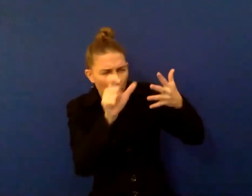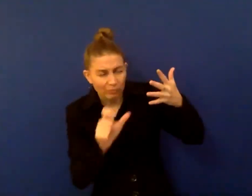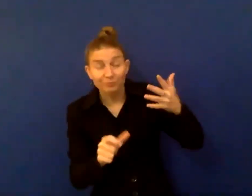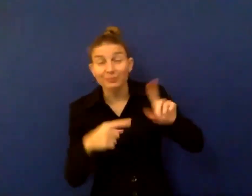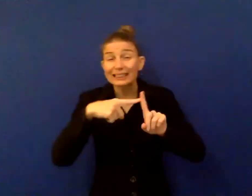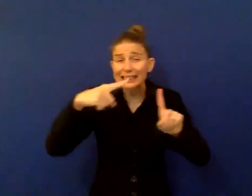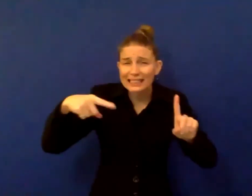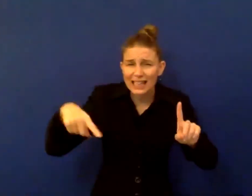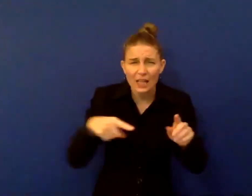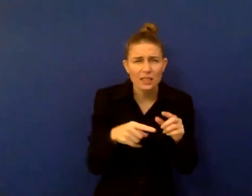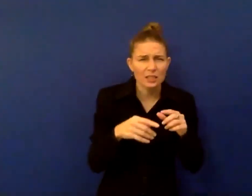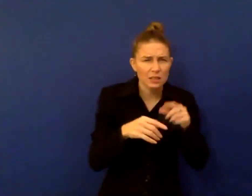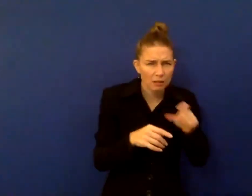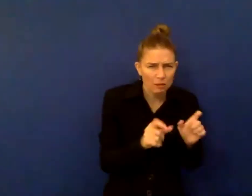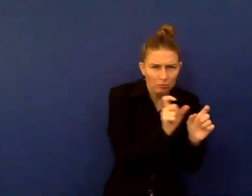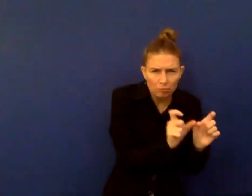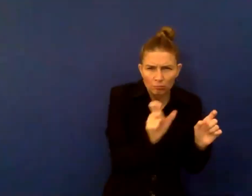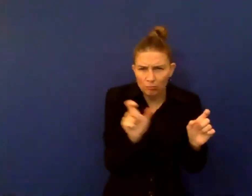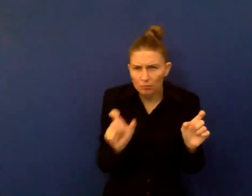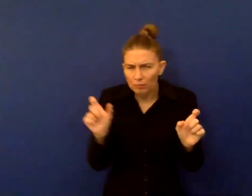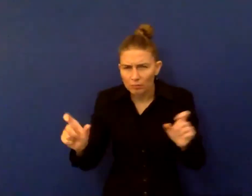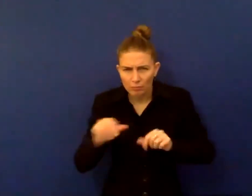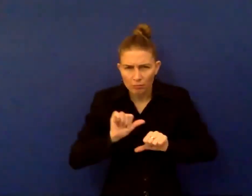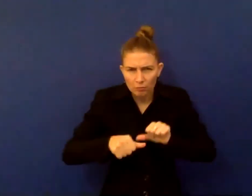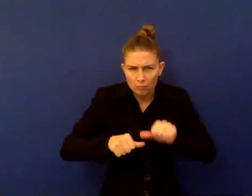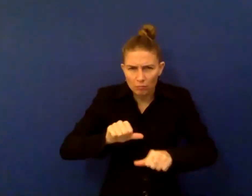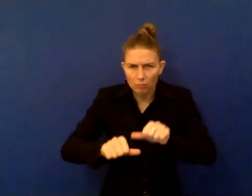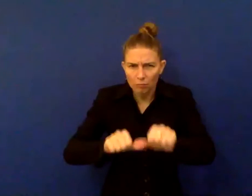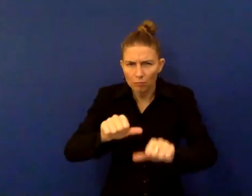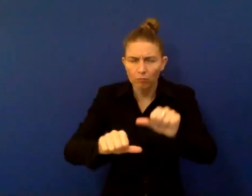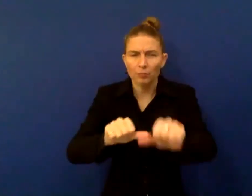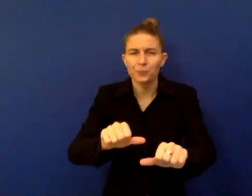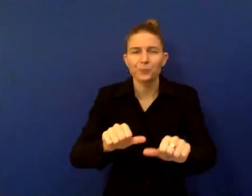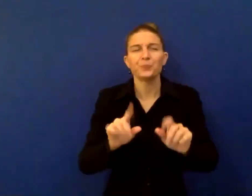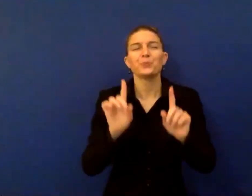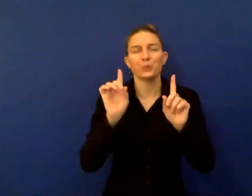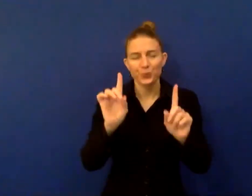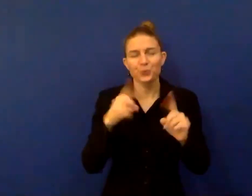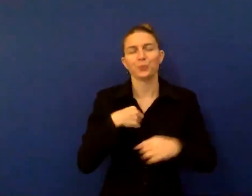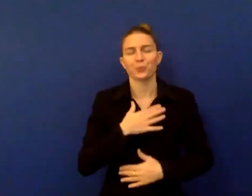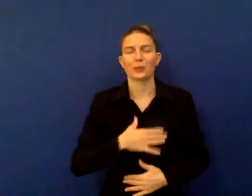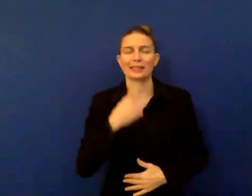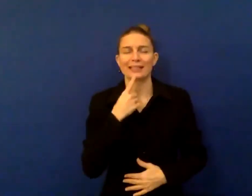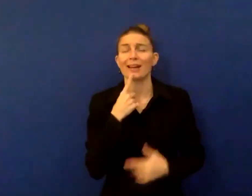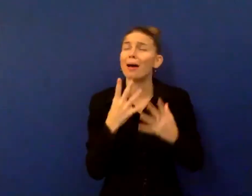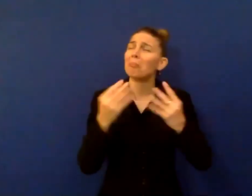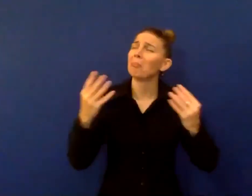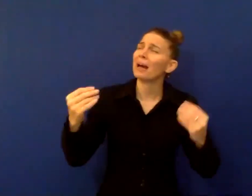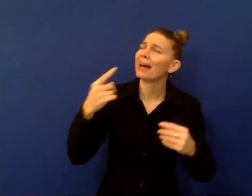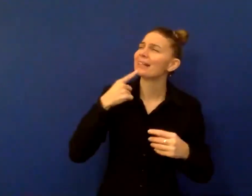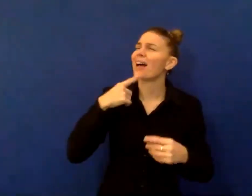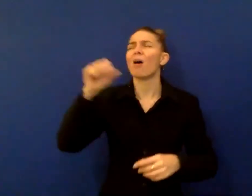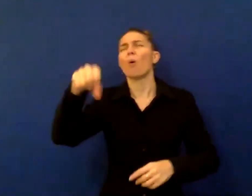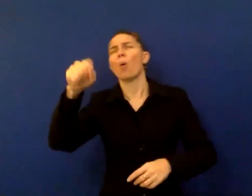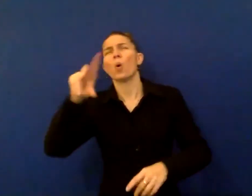and recognizing how we can best contribute to this discussion. We always like to say that a lot of people know a lot about